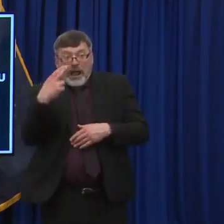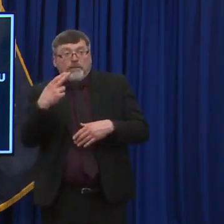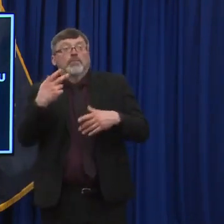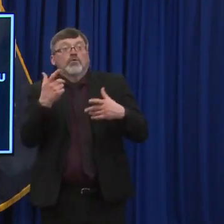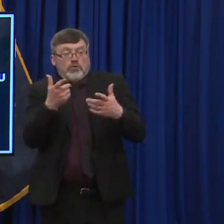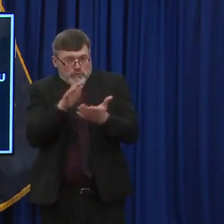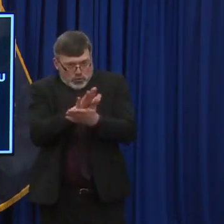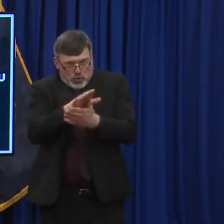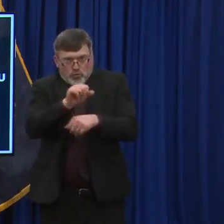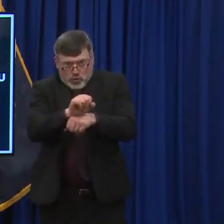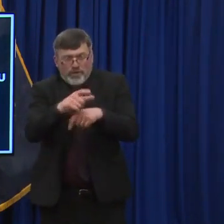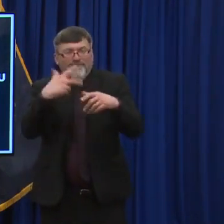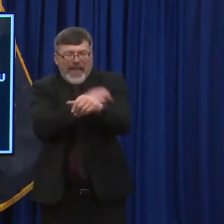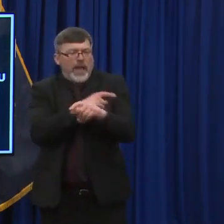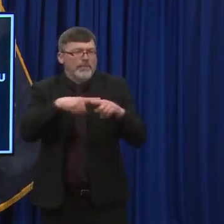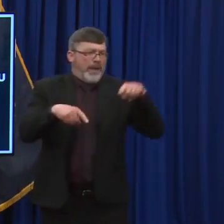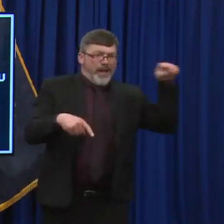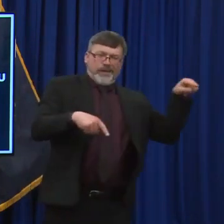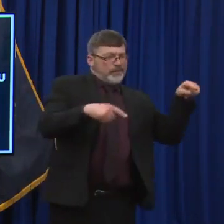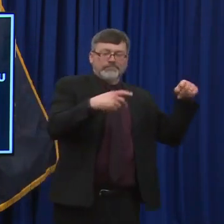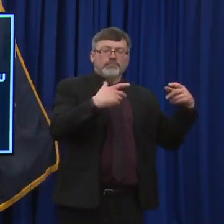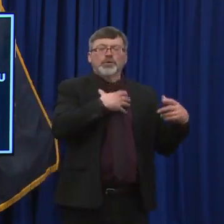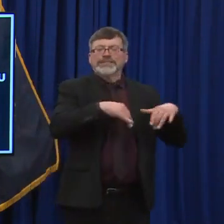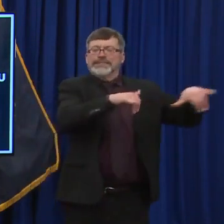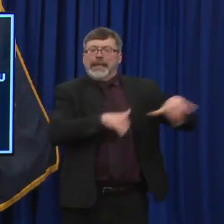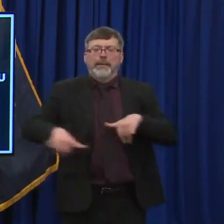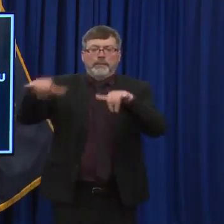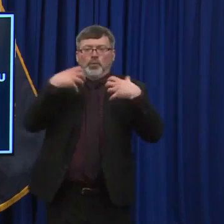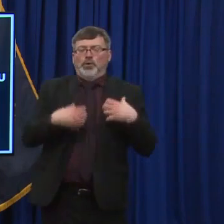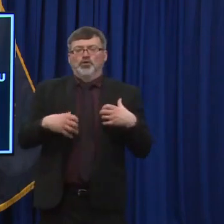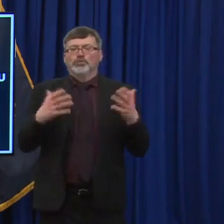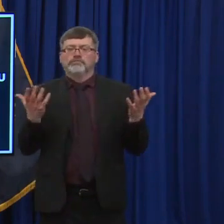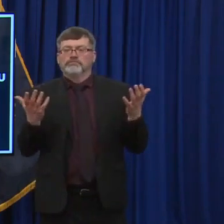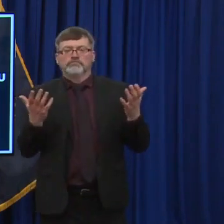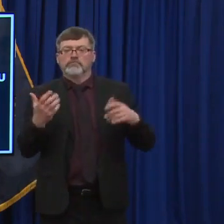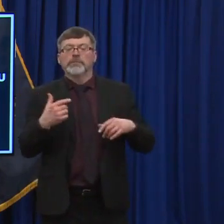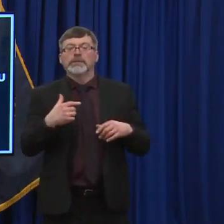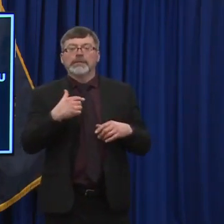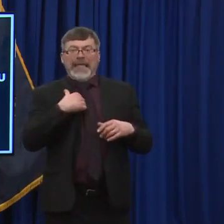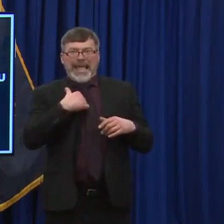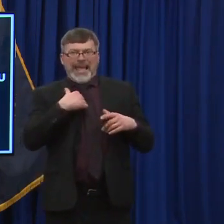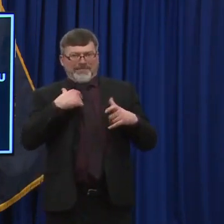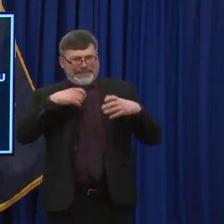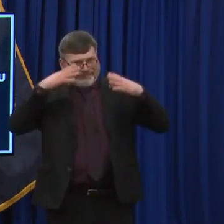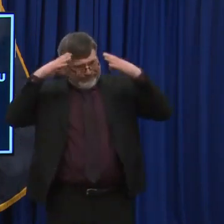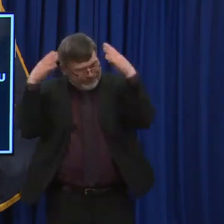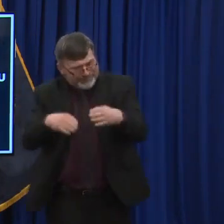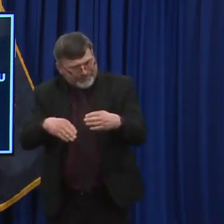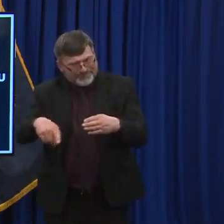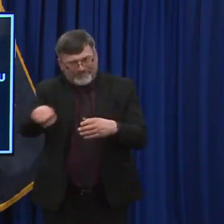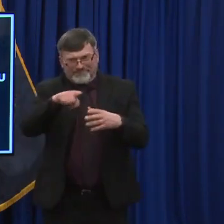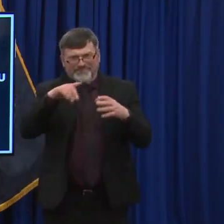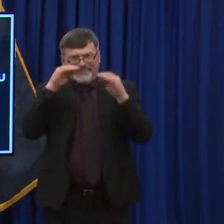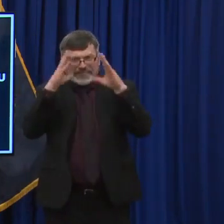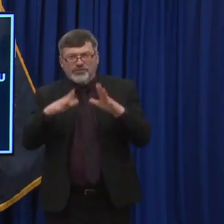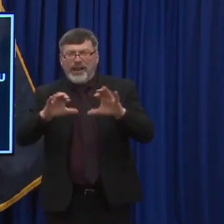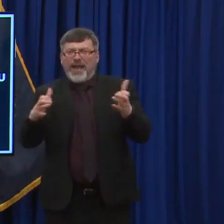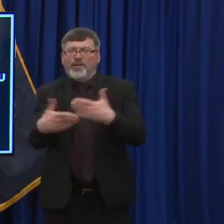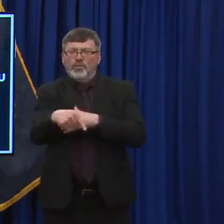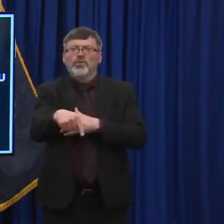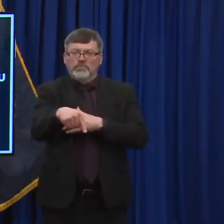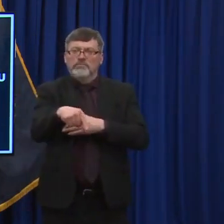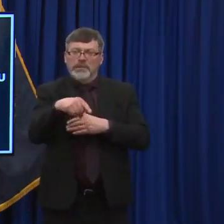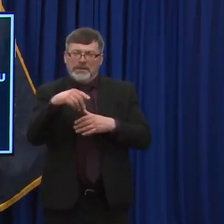teachers, as a prioritization, is to make sure that our classrooms are safe for our kids, and that transmission within our schools are safe, and that's why